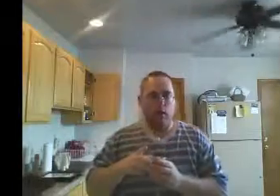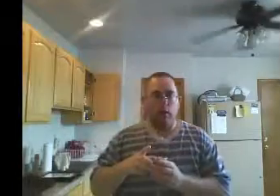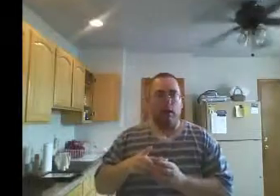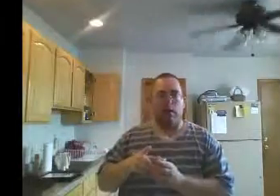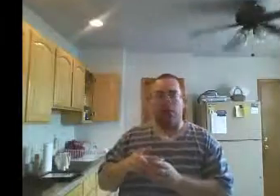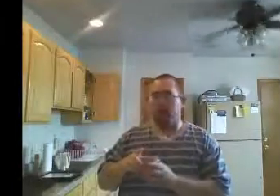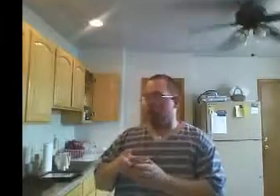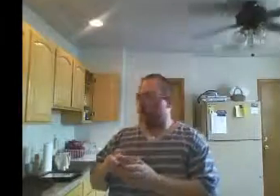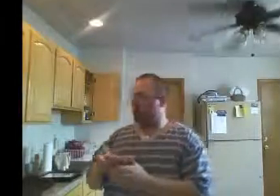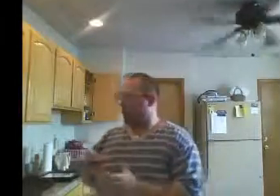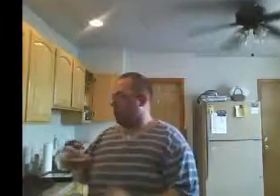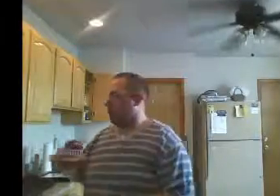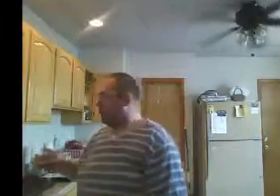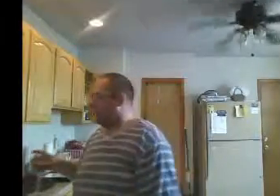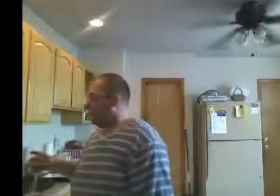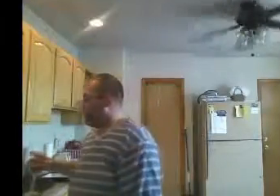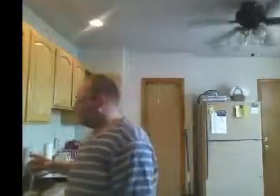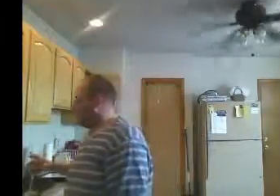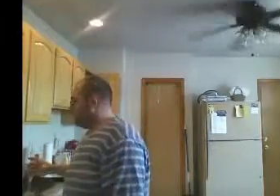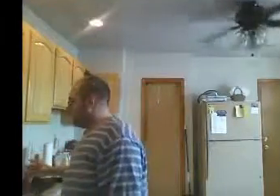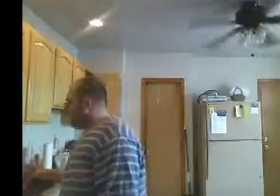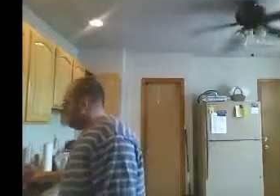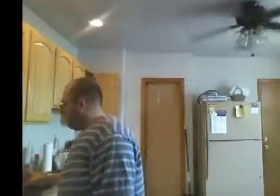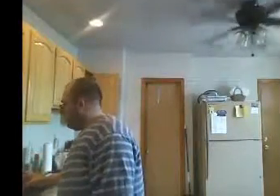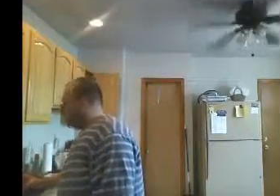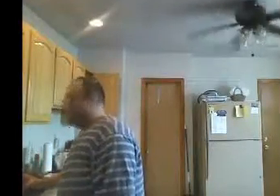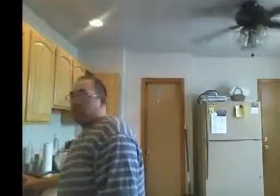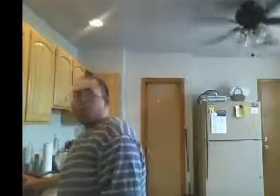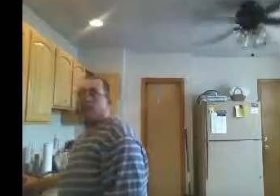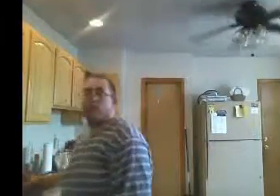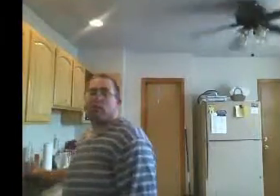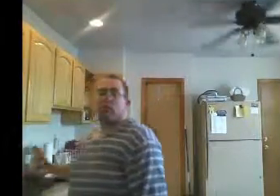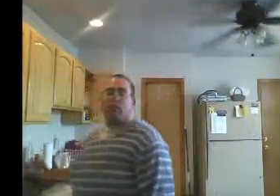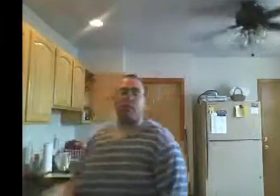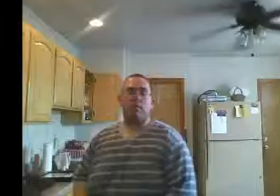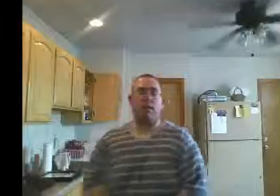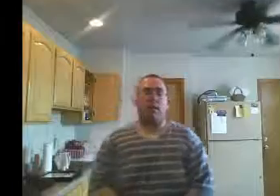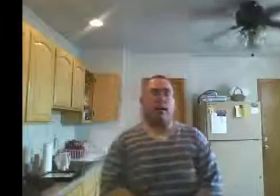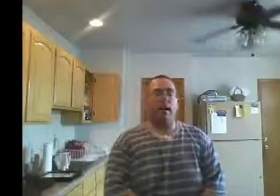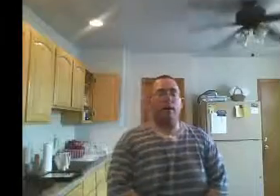This Sunday is SummerSlam.